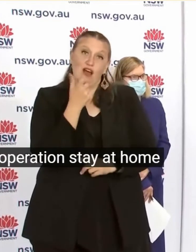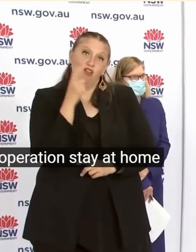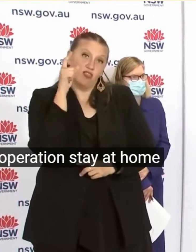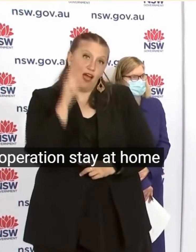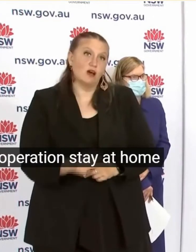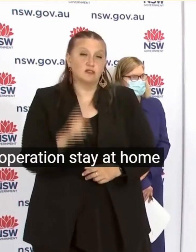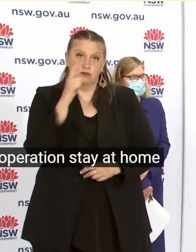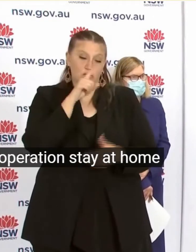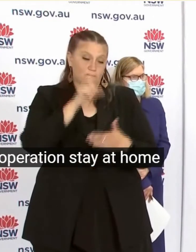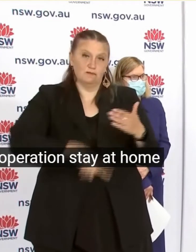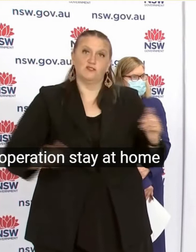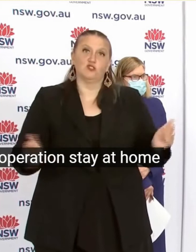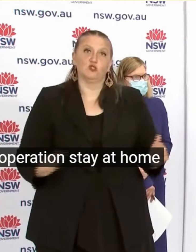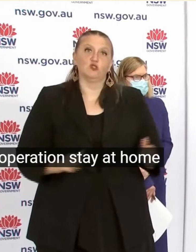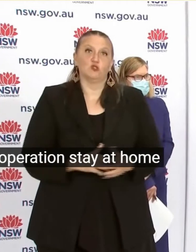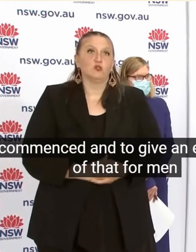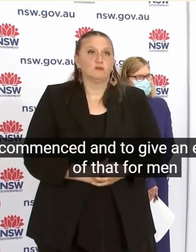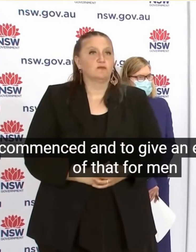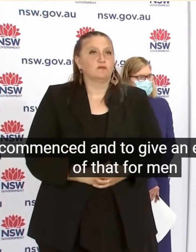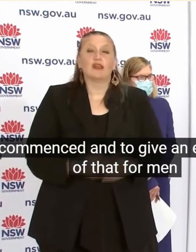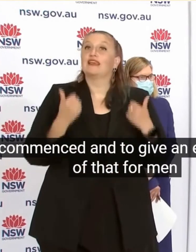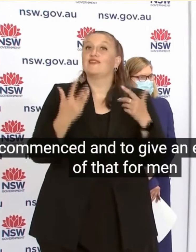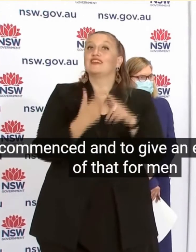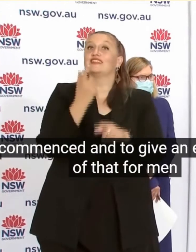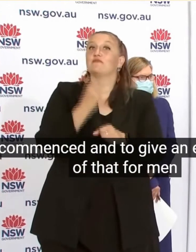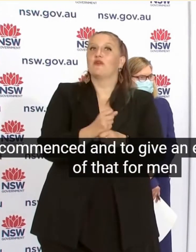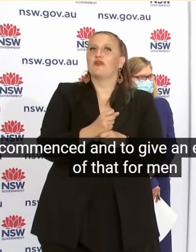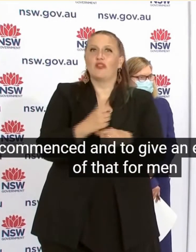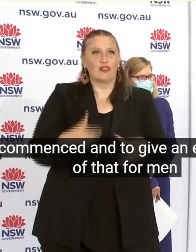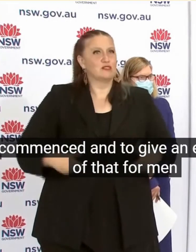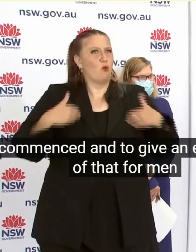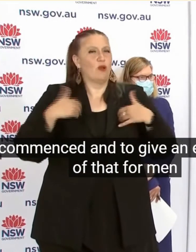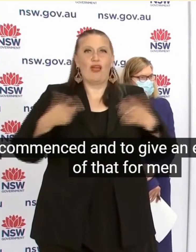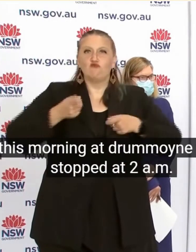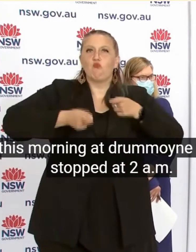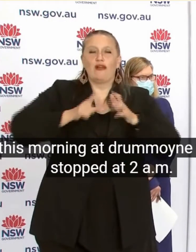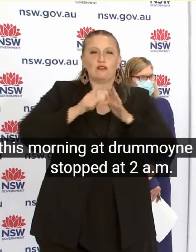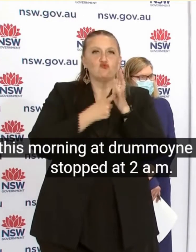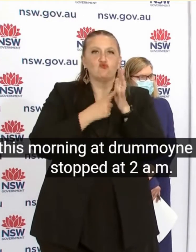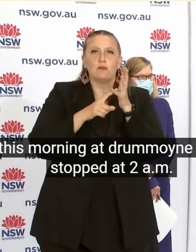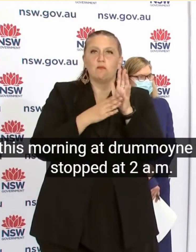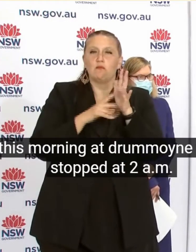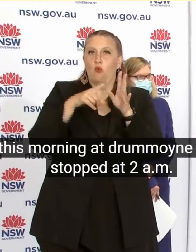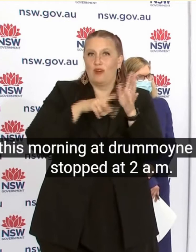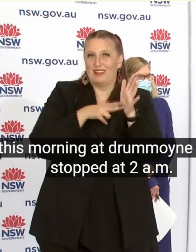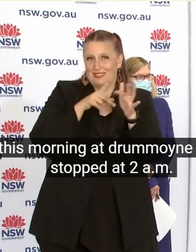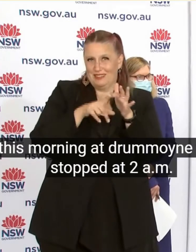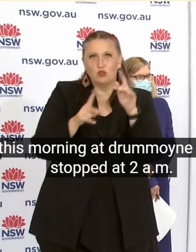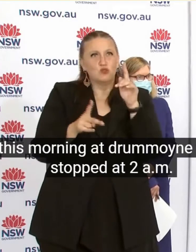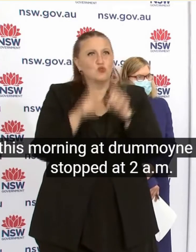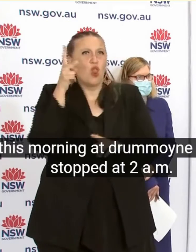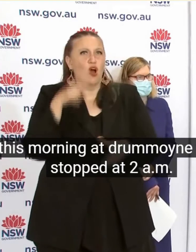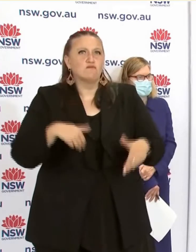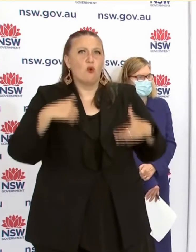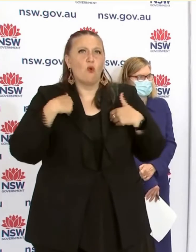enced I going to give an example Of that Four men this morning At Dremoyne Were stopped At 2 a.m And